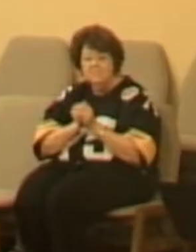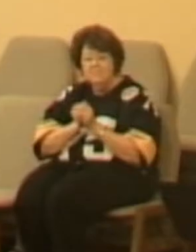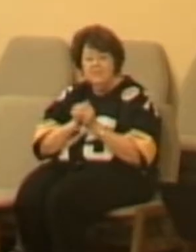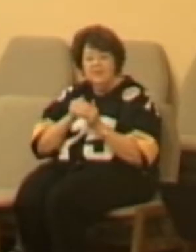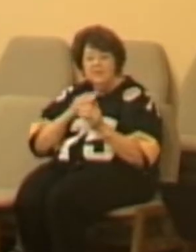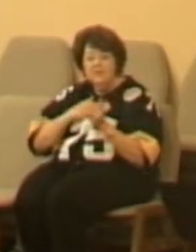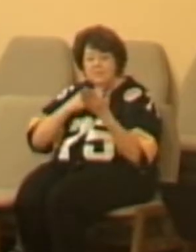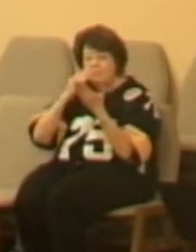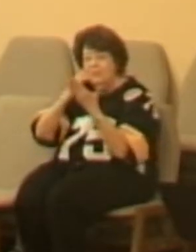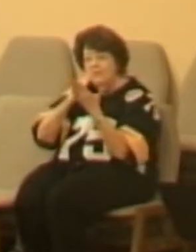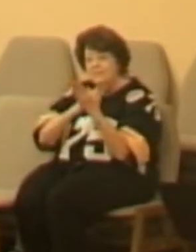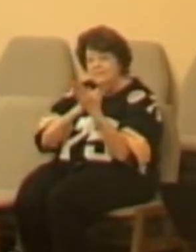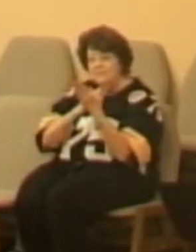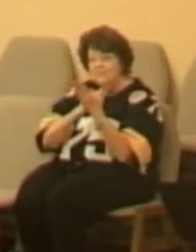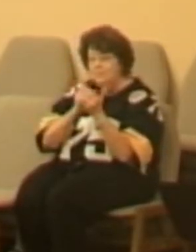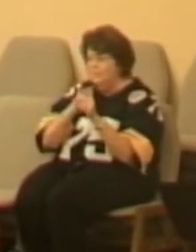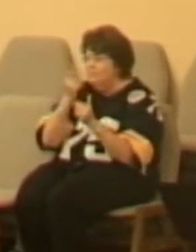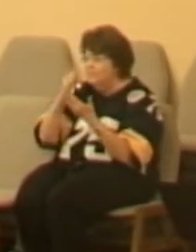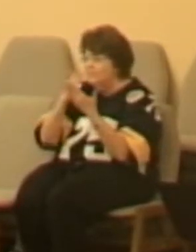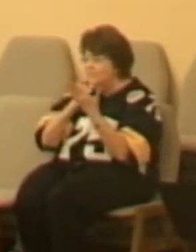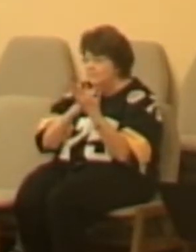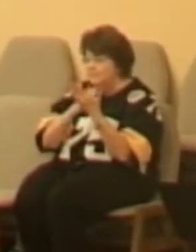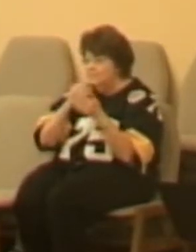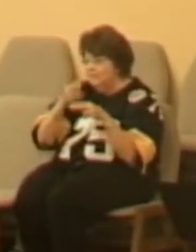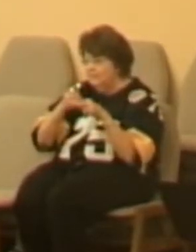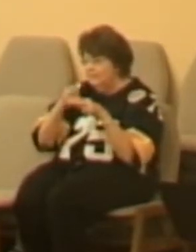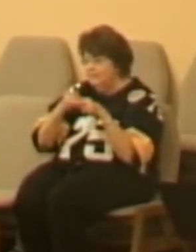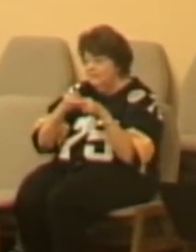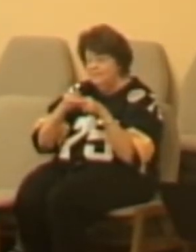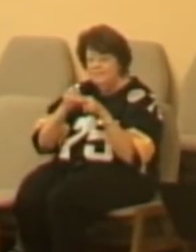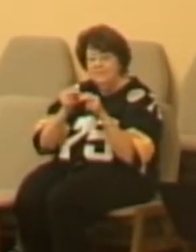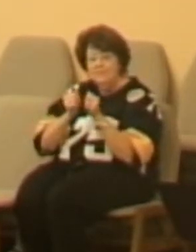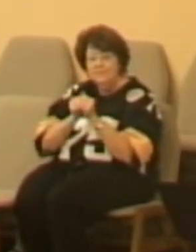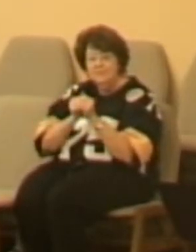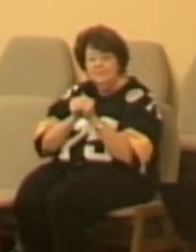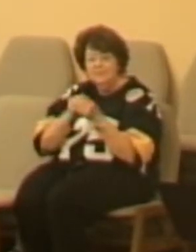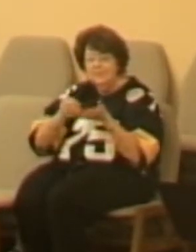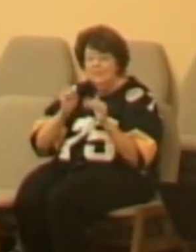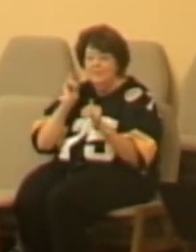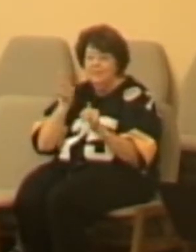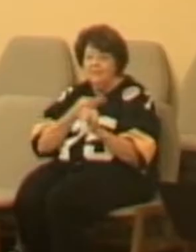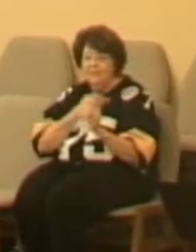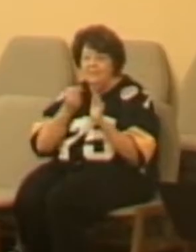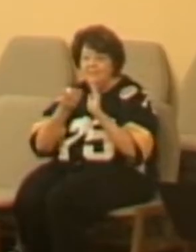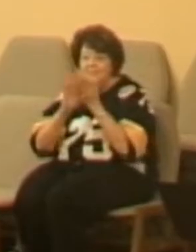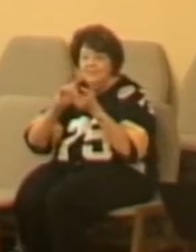sermon was as a preacher? The title was, let's be friends.